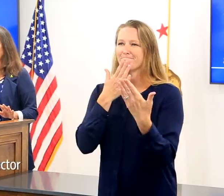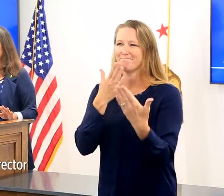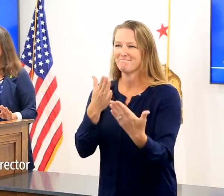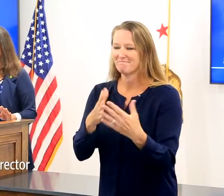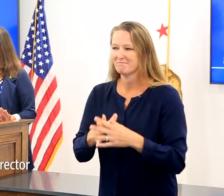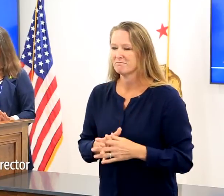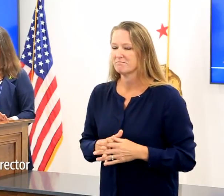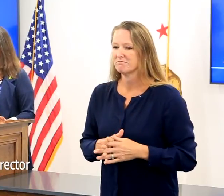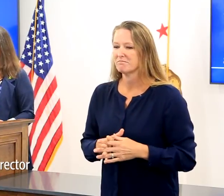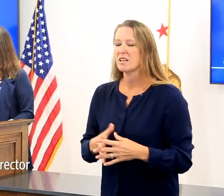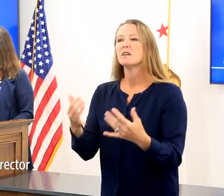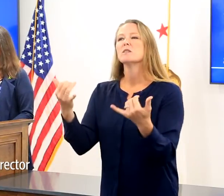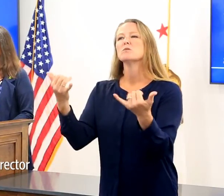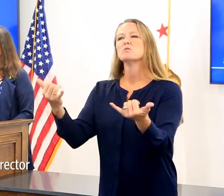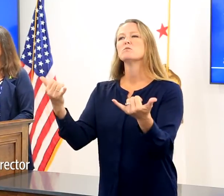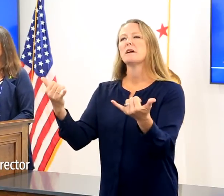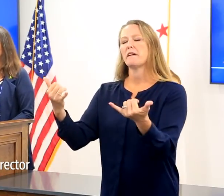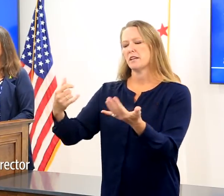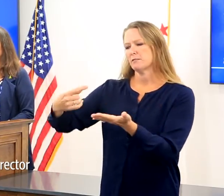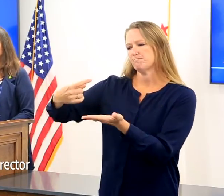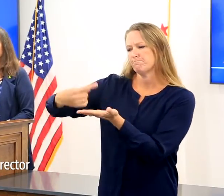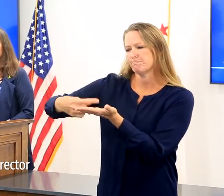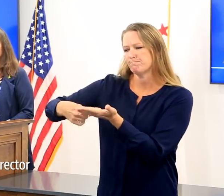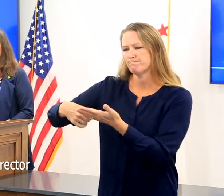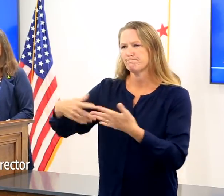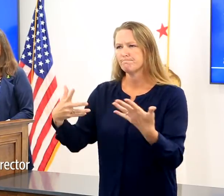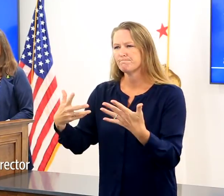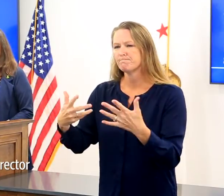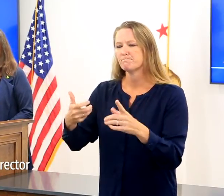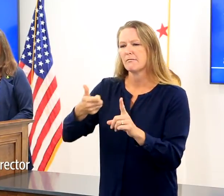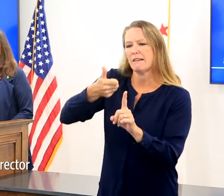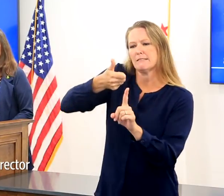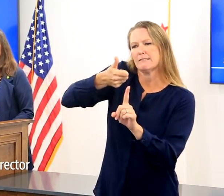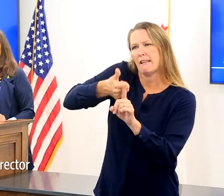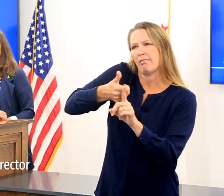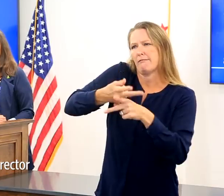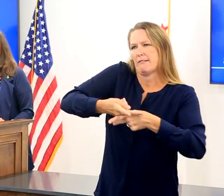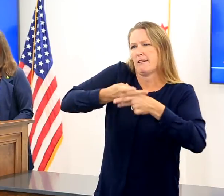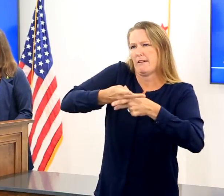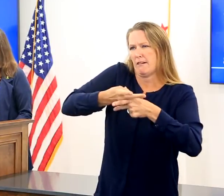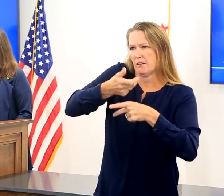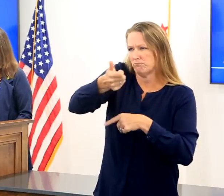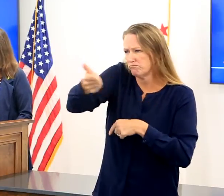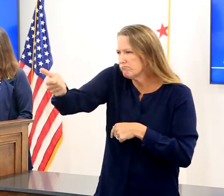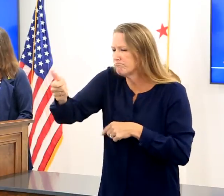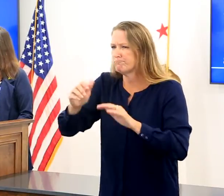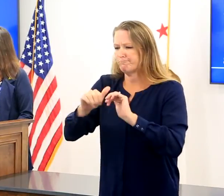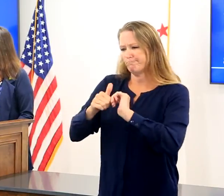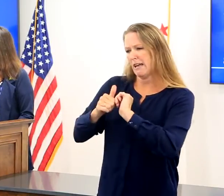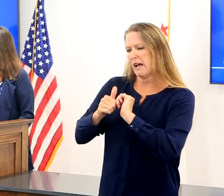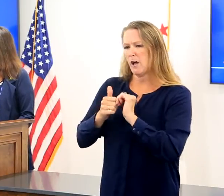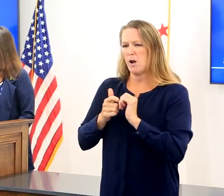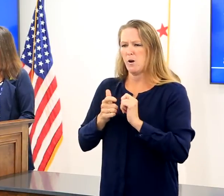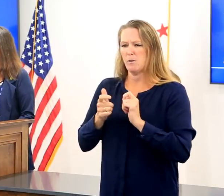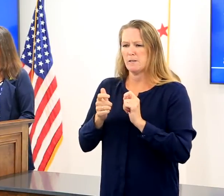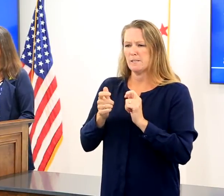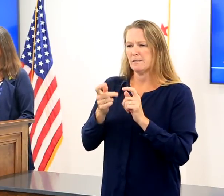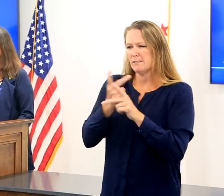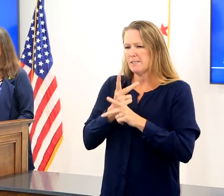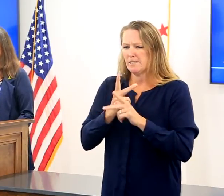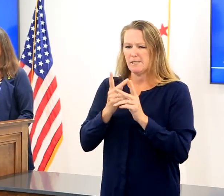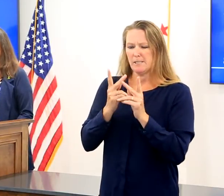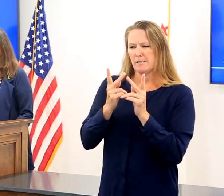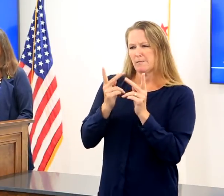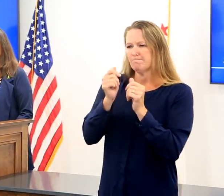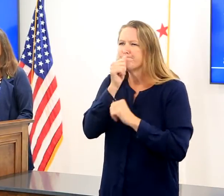Today what we're going to talk a little bit about is self-care and how to deal with the anxiety, the frustration, the